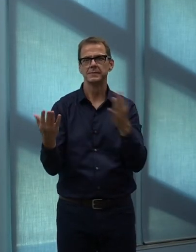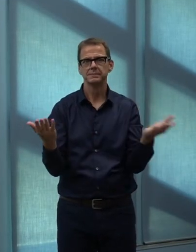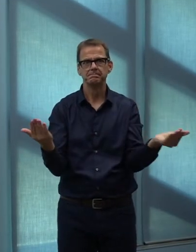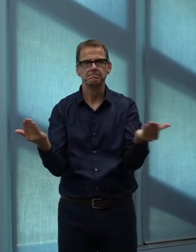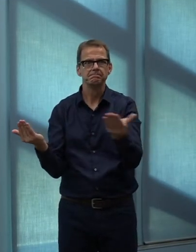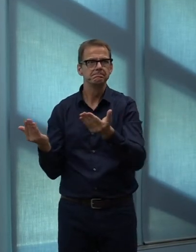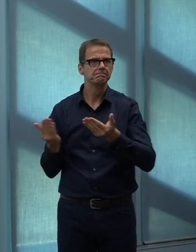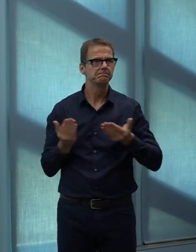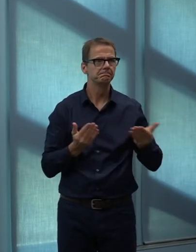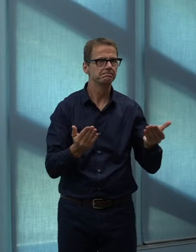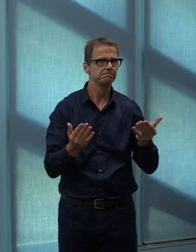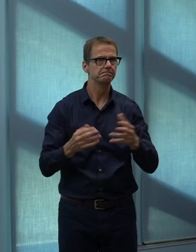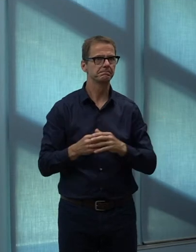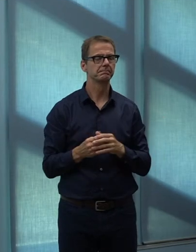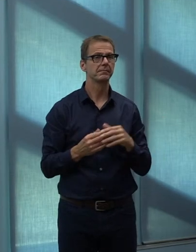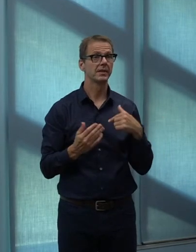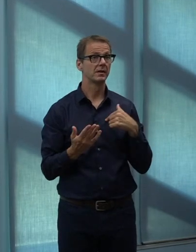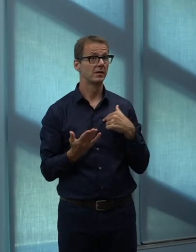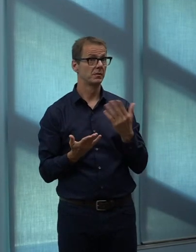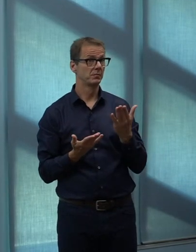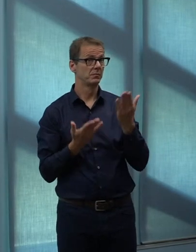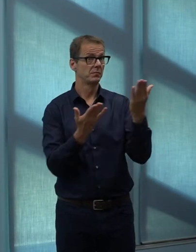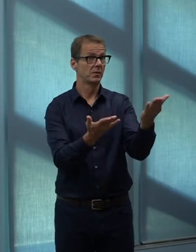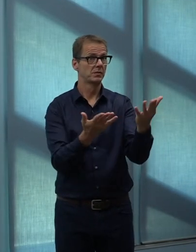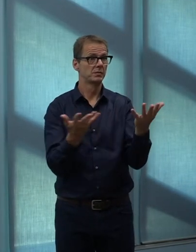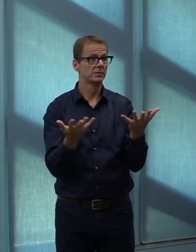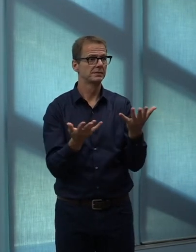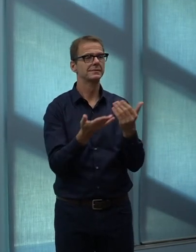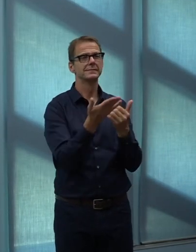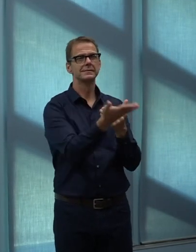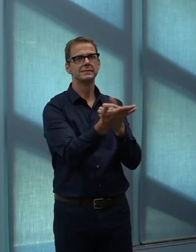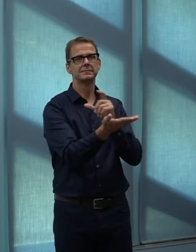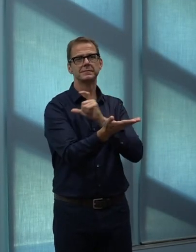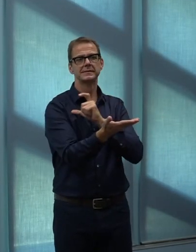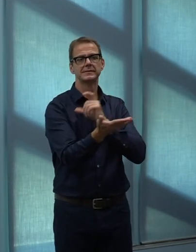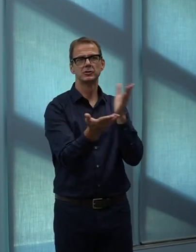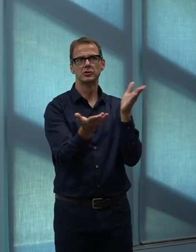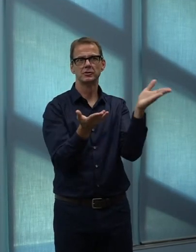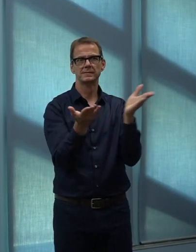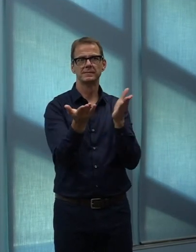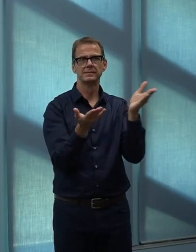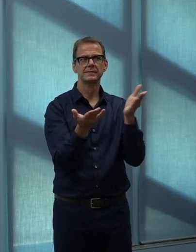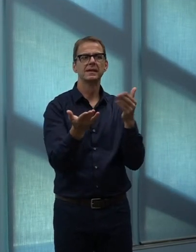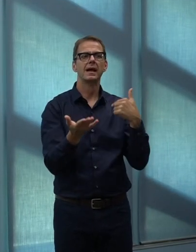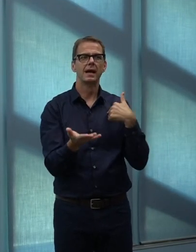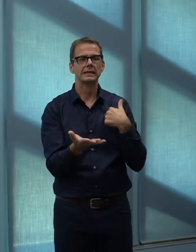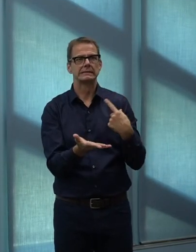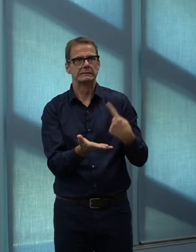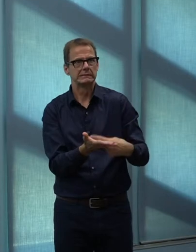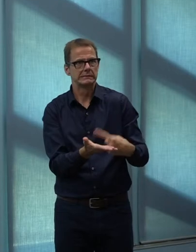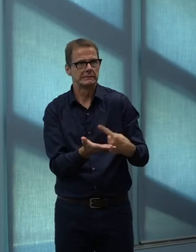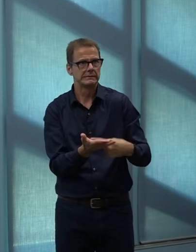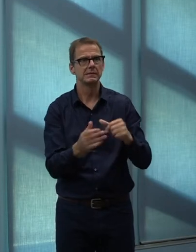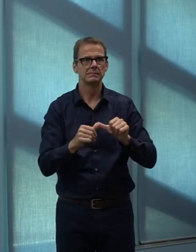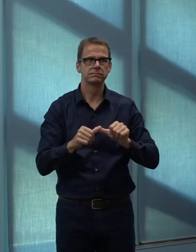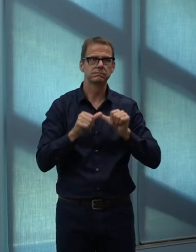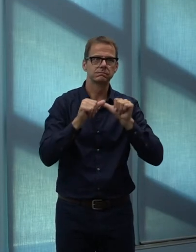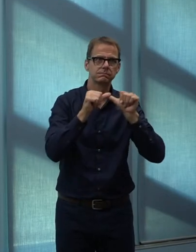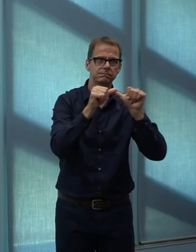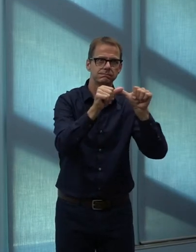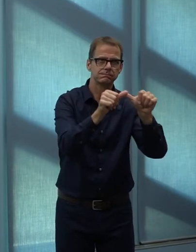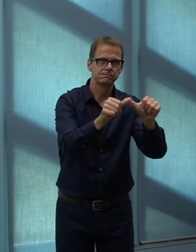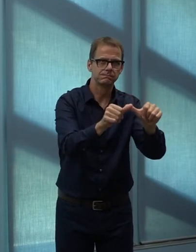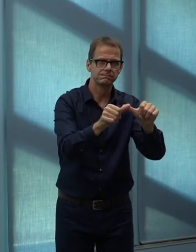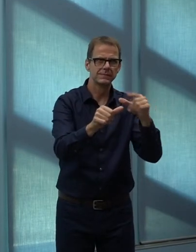everything points to next Tuesday at 9.30 a.m. is when a discussion on the